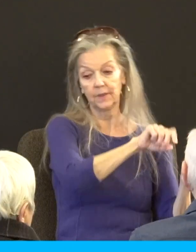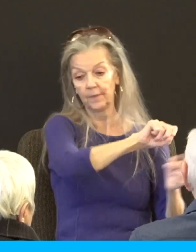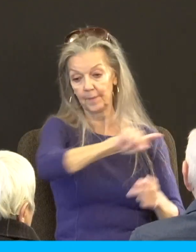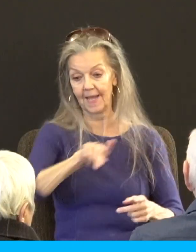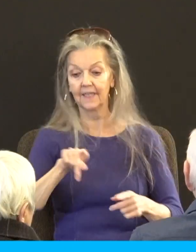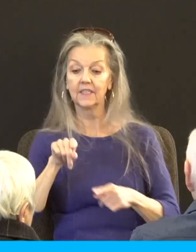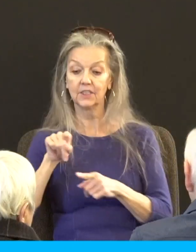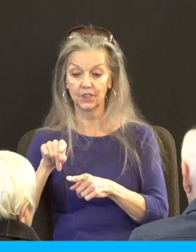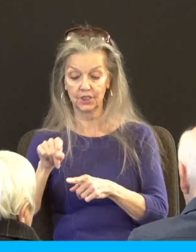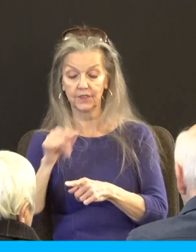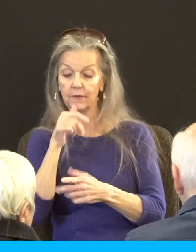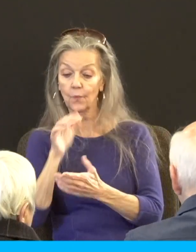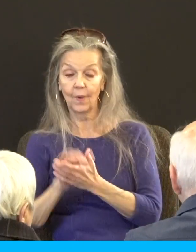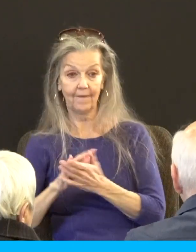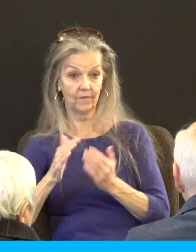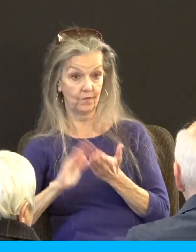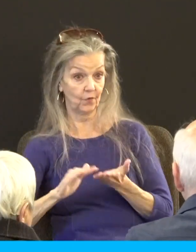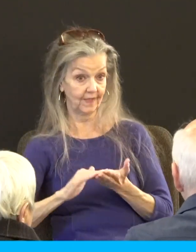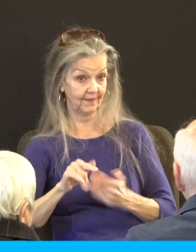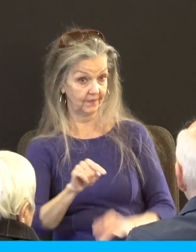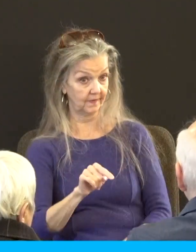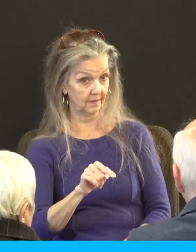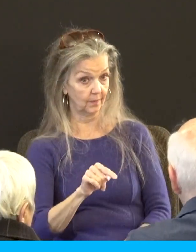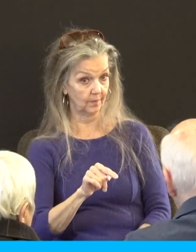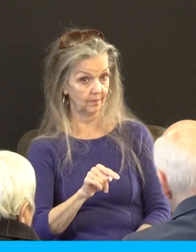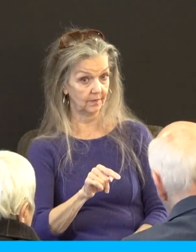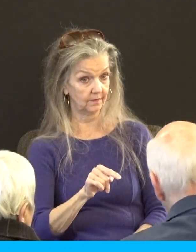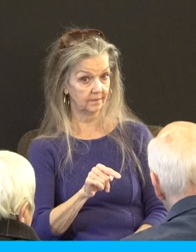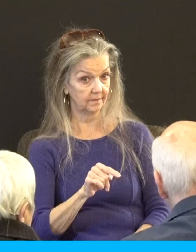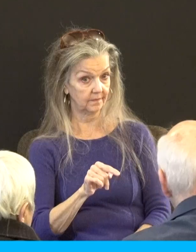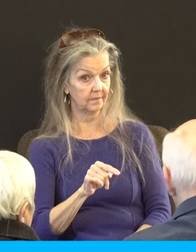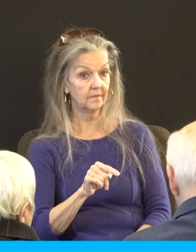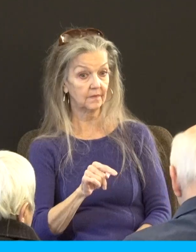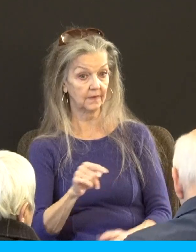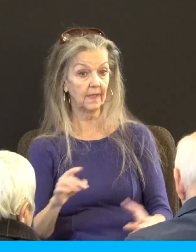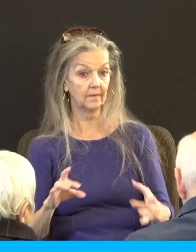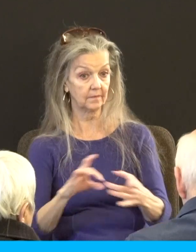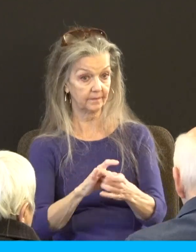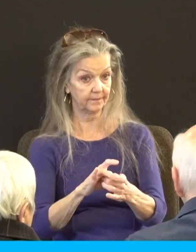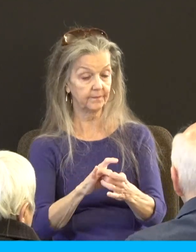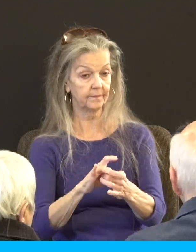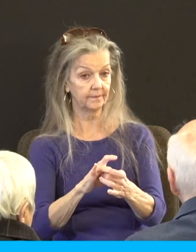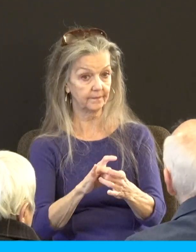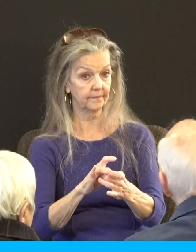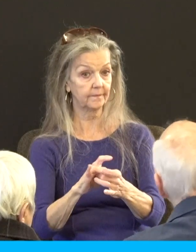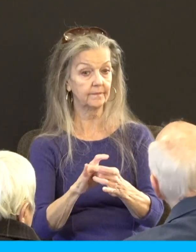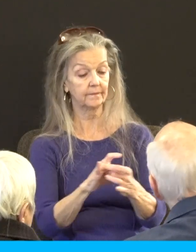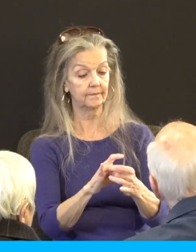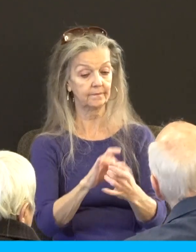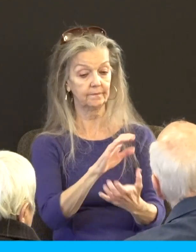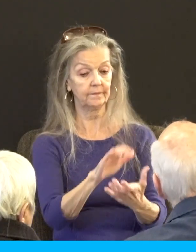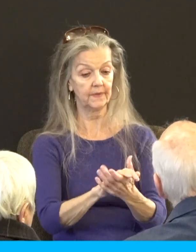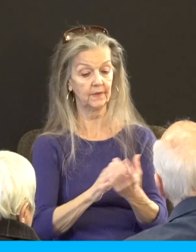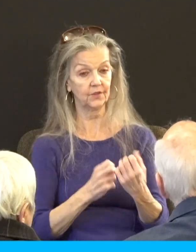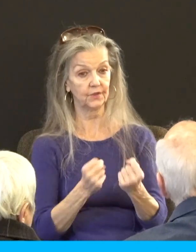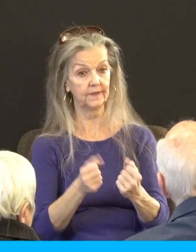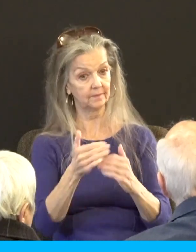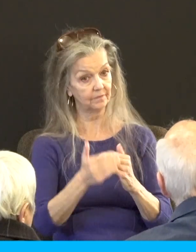yes there better be accountability and all that let's not be naive but she forgives him their marriage gets healed they move forward and yet there are people